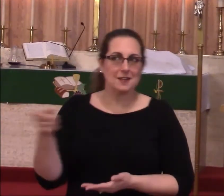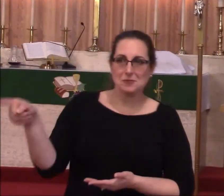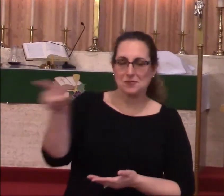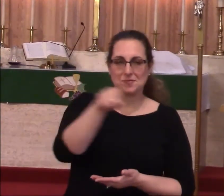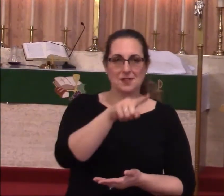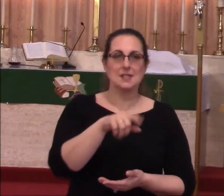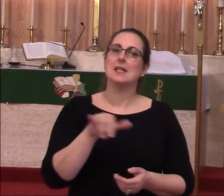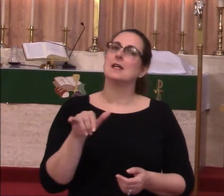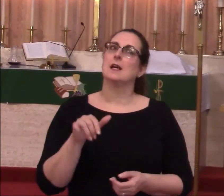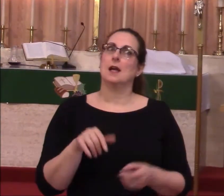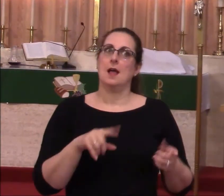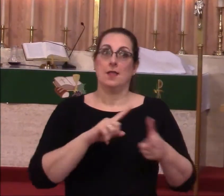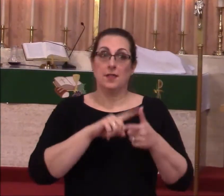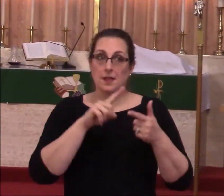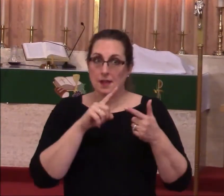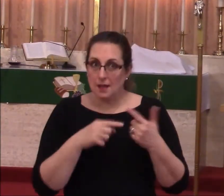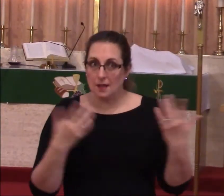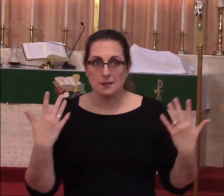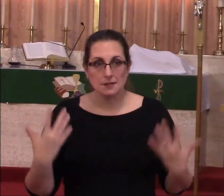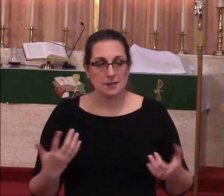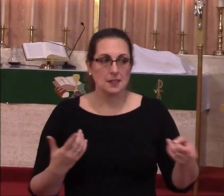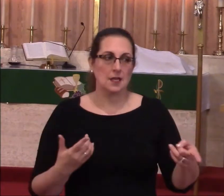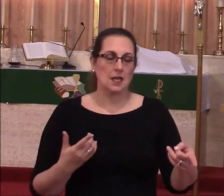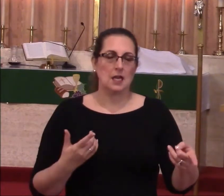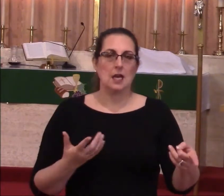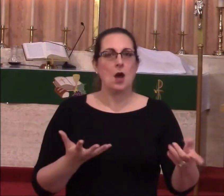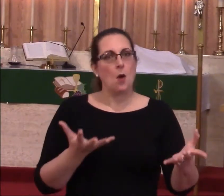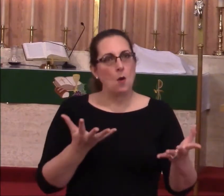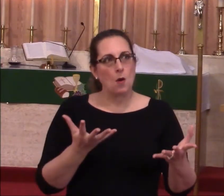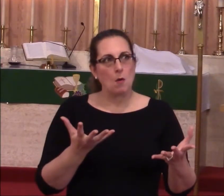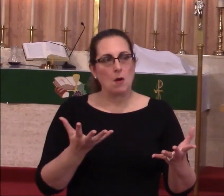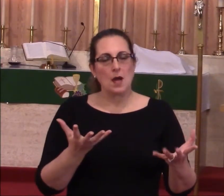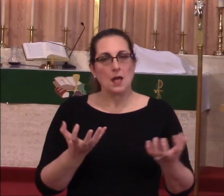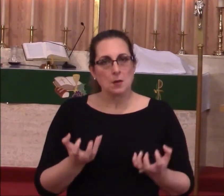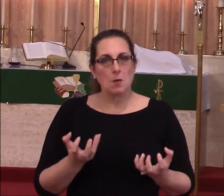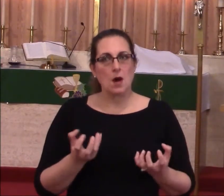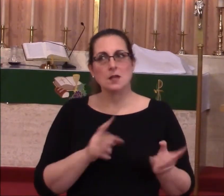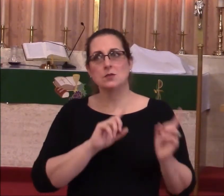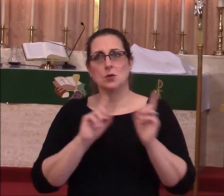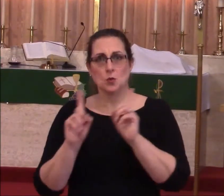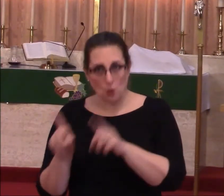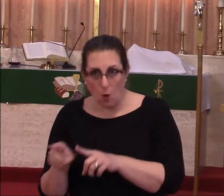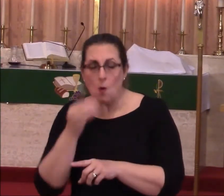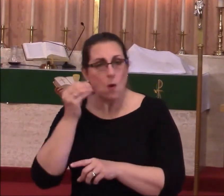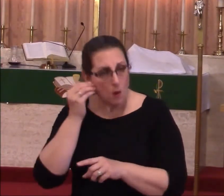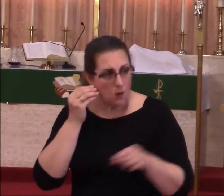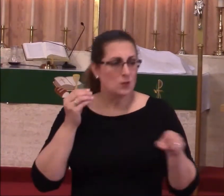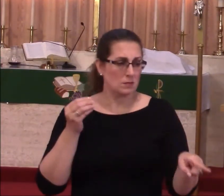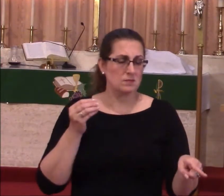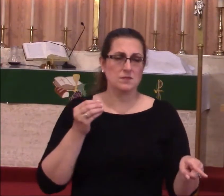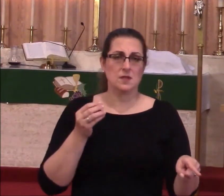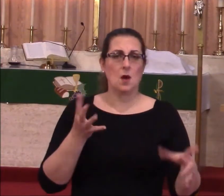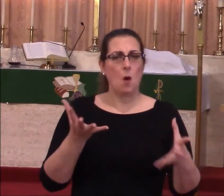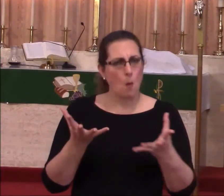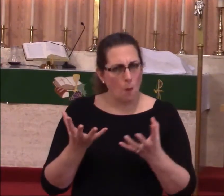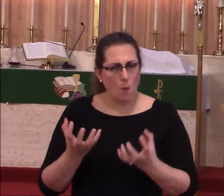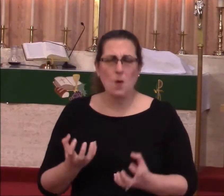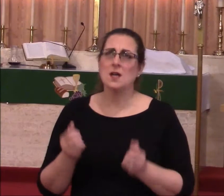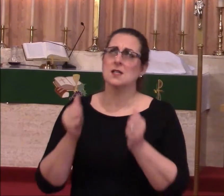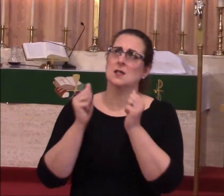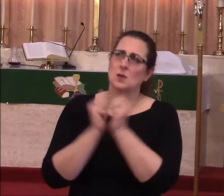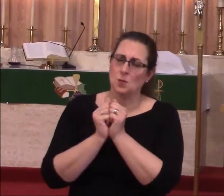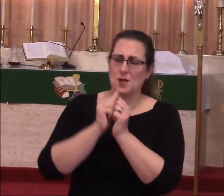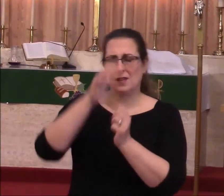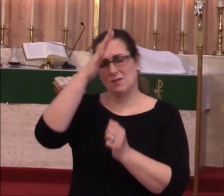And of course, he then desires to be back at his father's house. He desires to be back